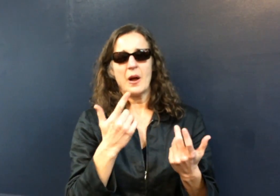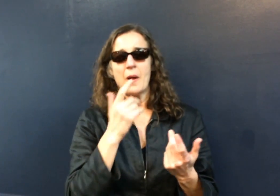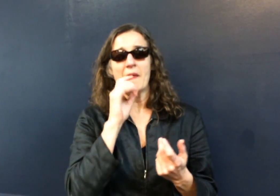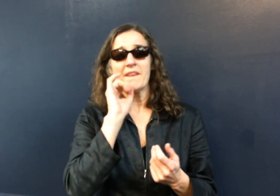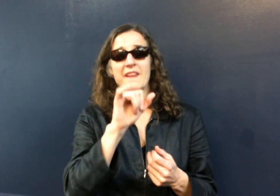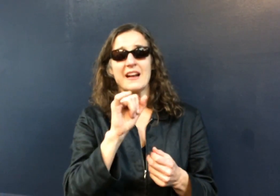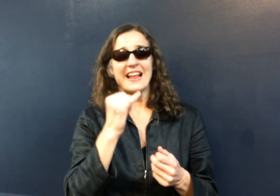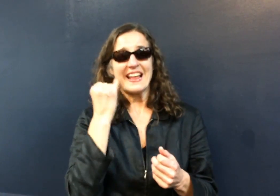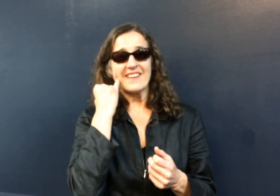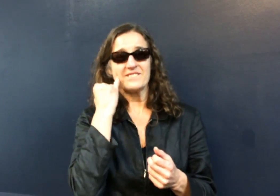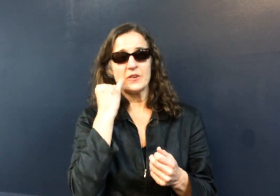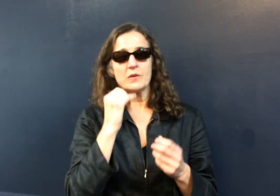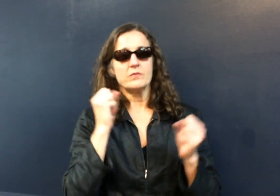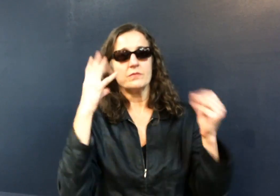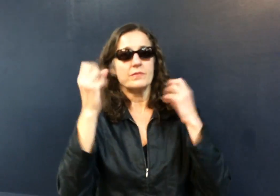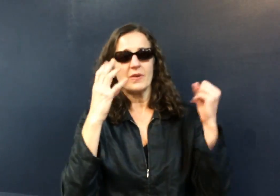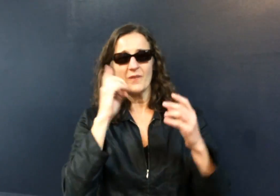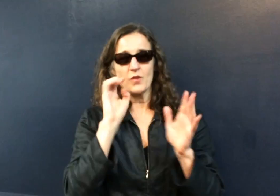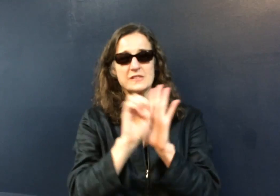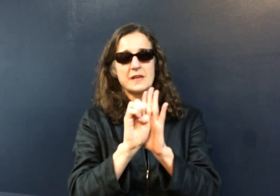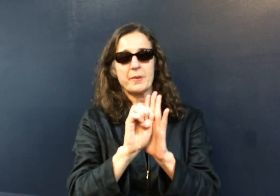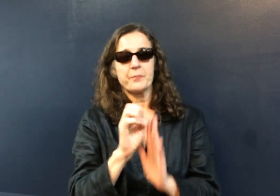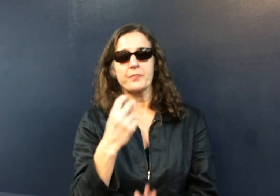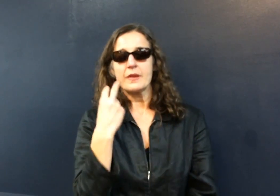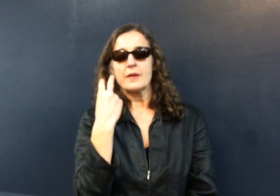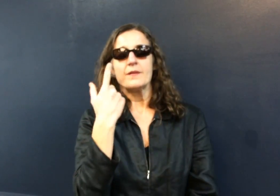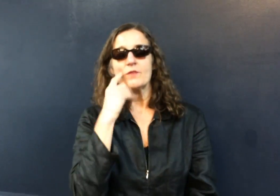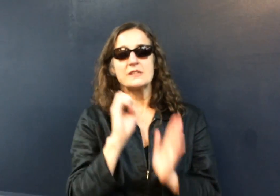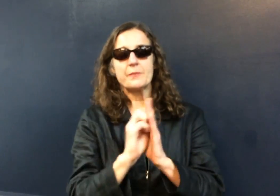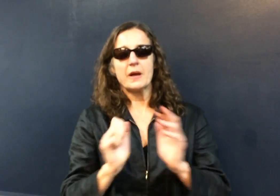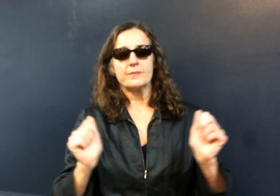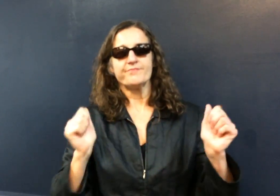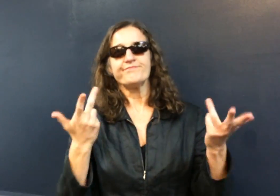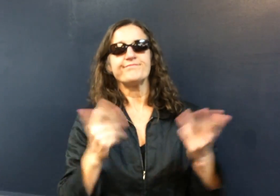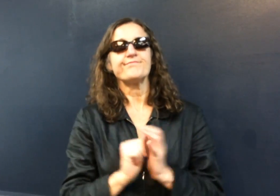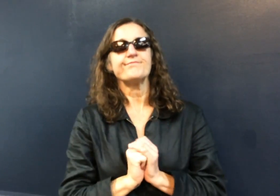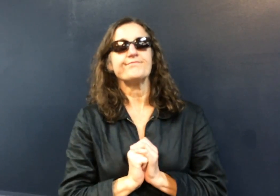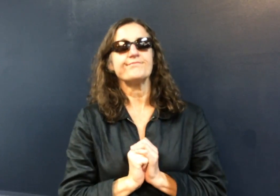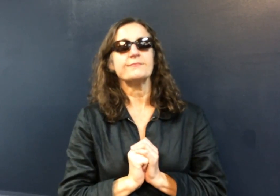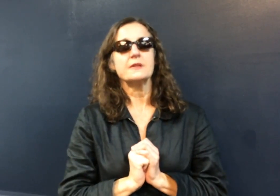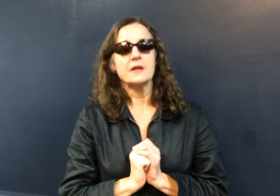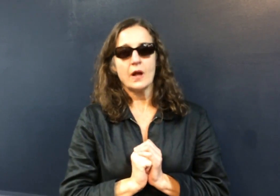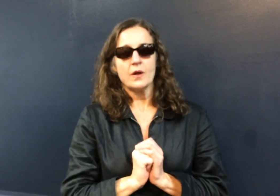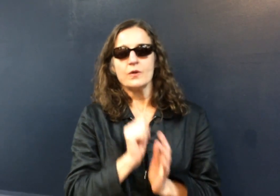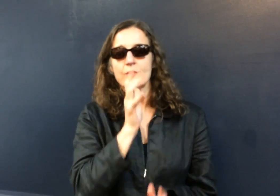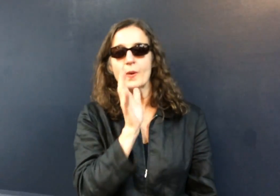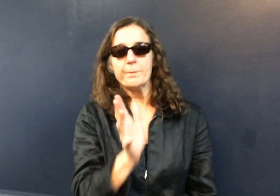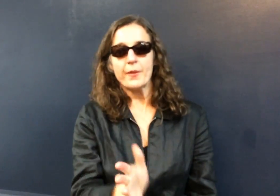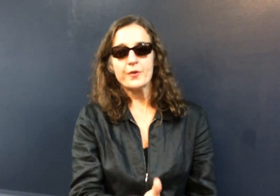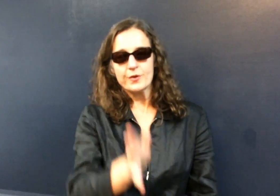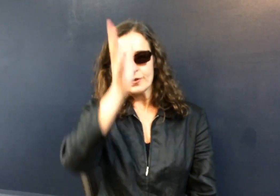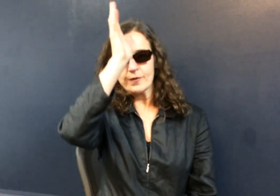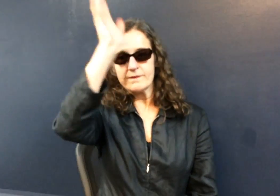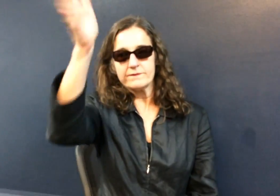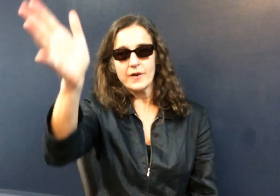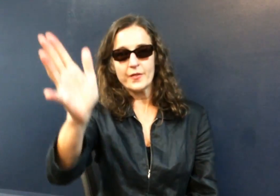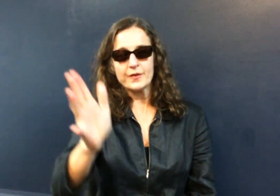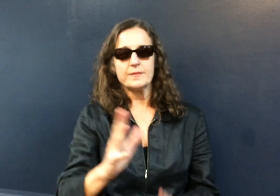For example, if I'm talking to someone and they sign grandmother or grandfather, as their story speeds up, the